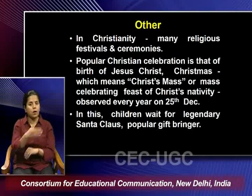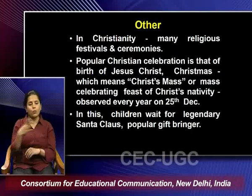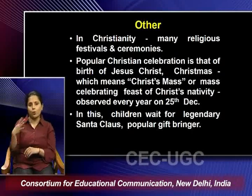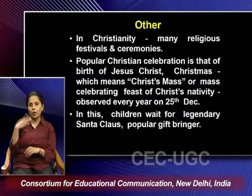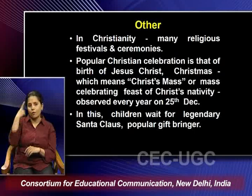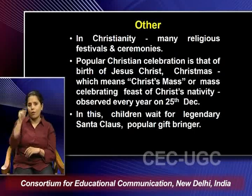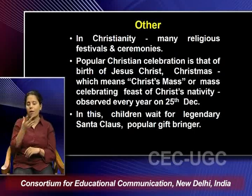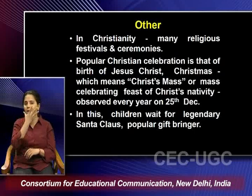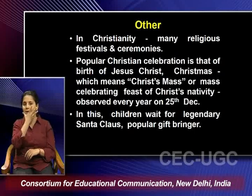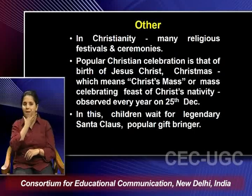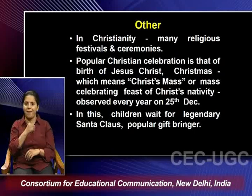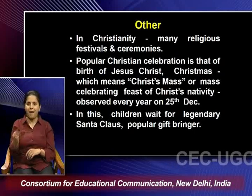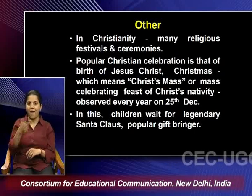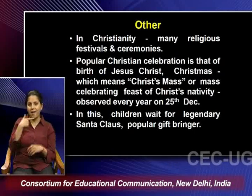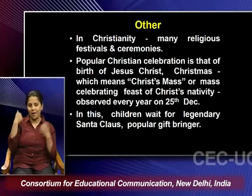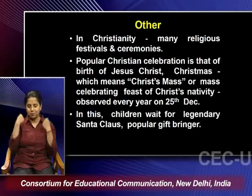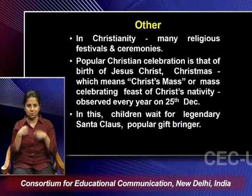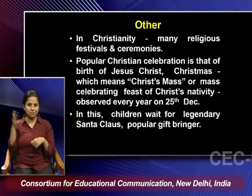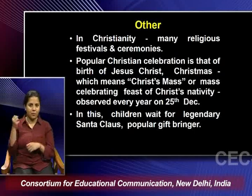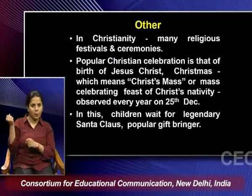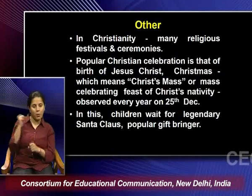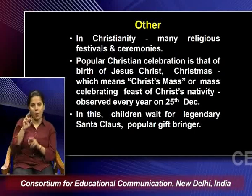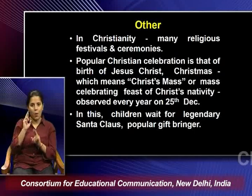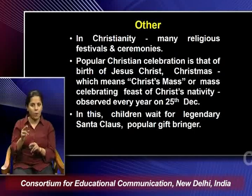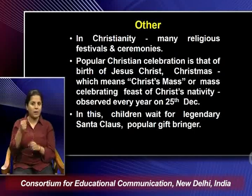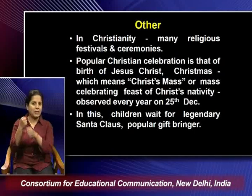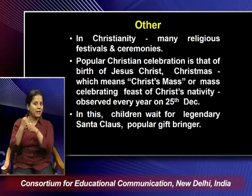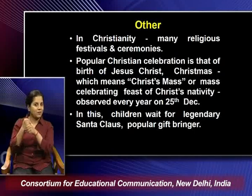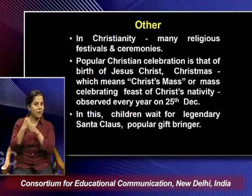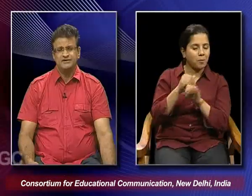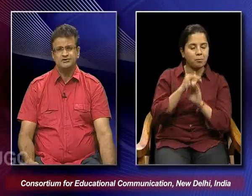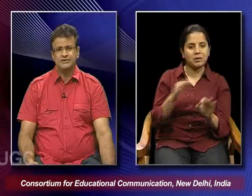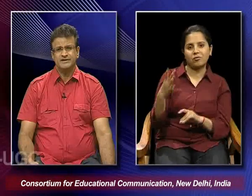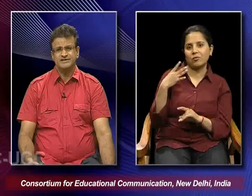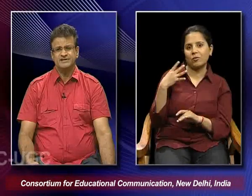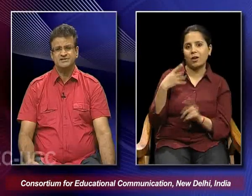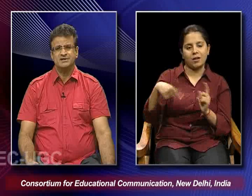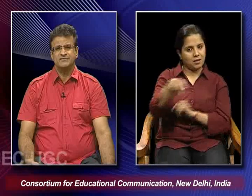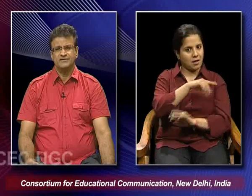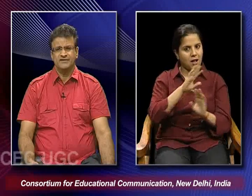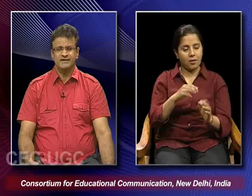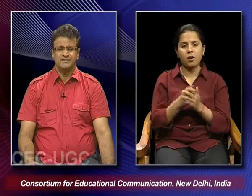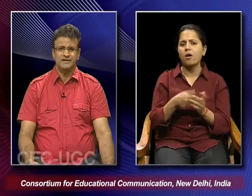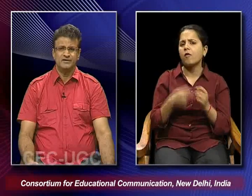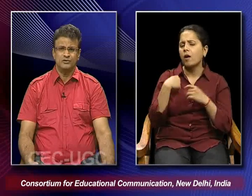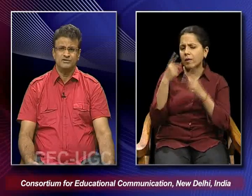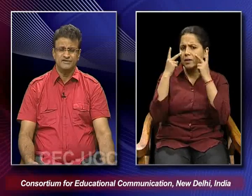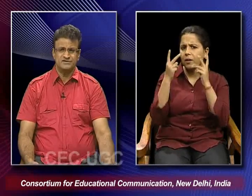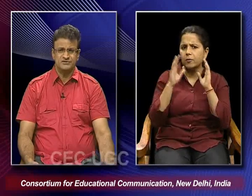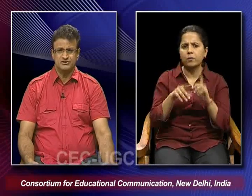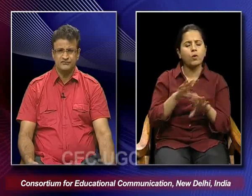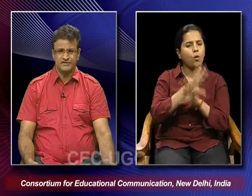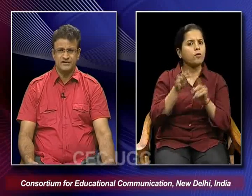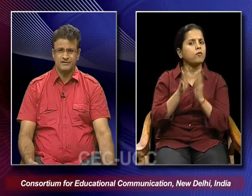legendary Santa Claus who brings the popular gift that way. So in that sense, we find that all the